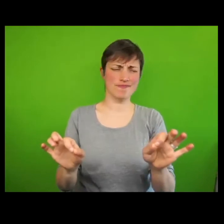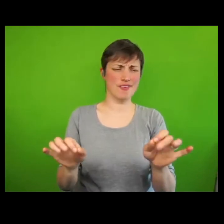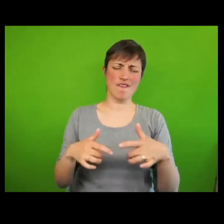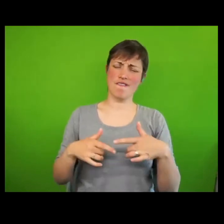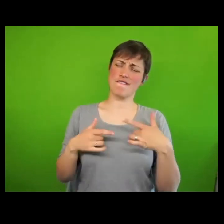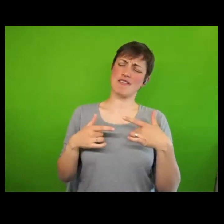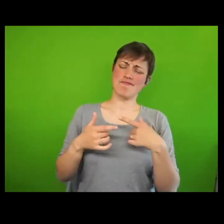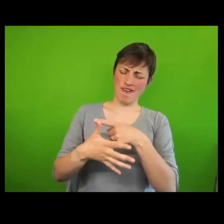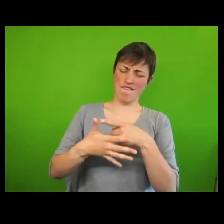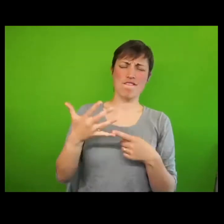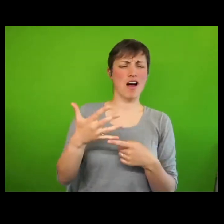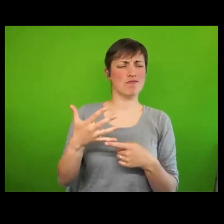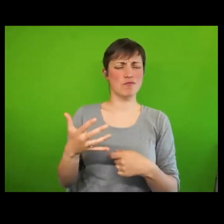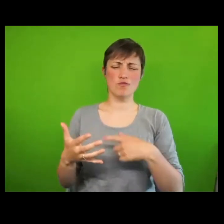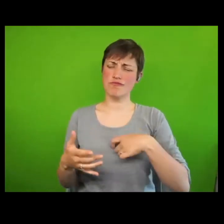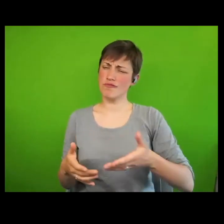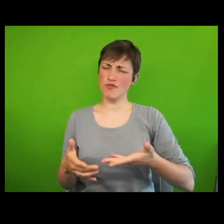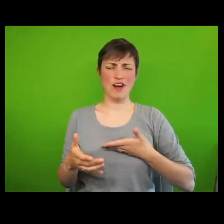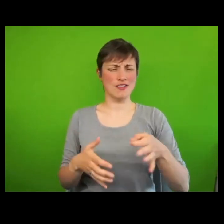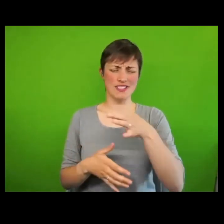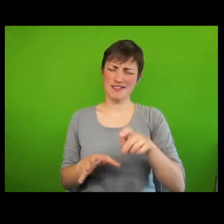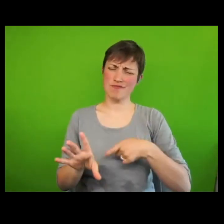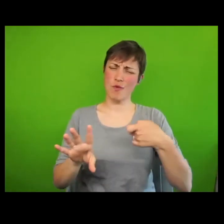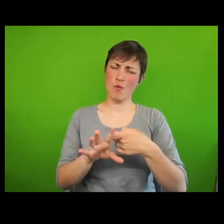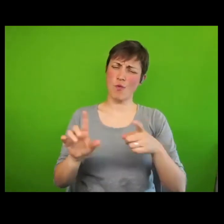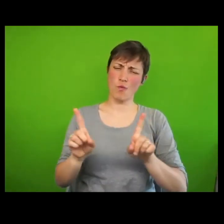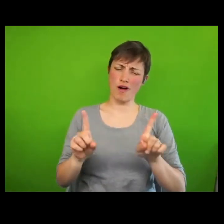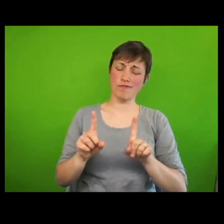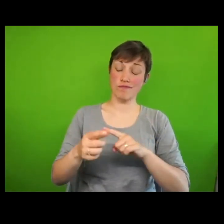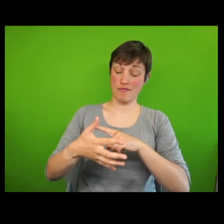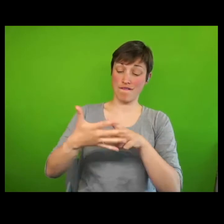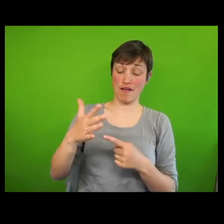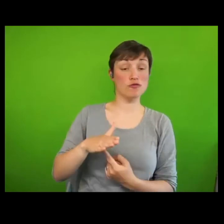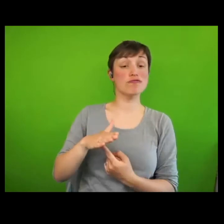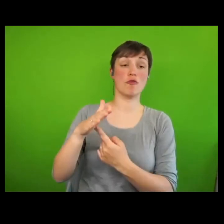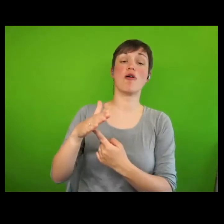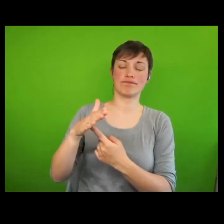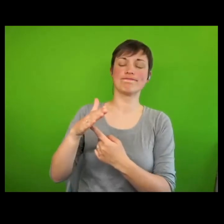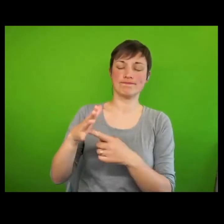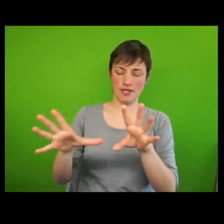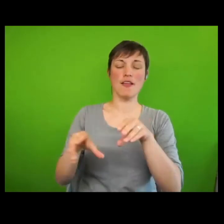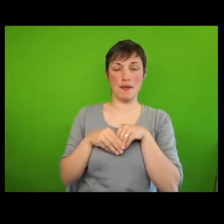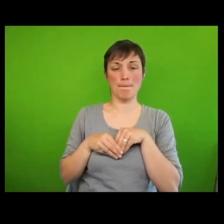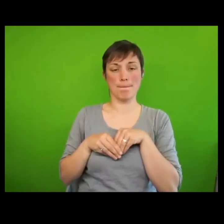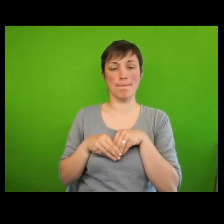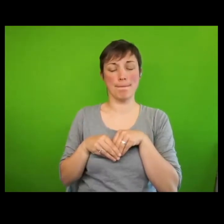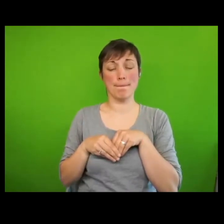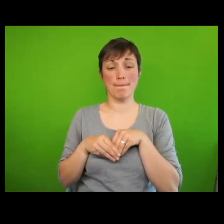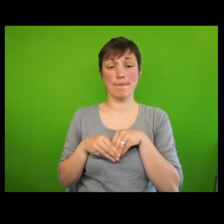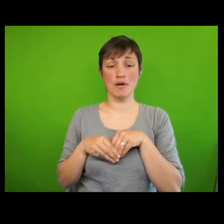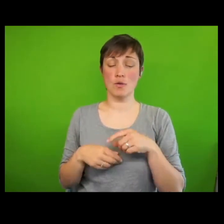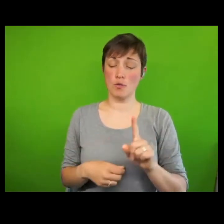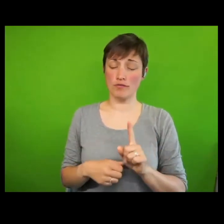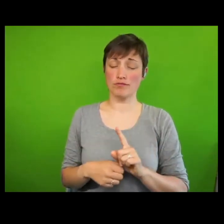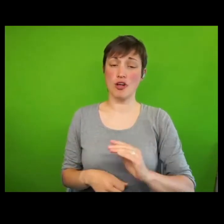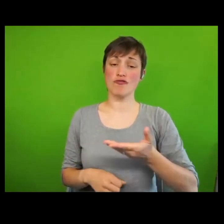human rights for the city. And we adopted the top five that they chose. And they are the right to